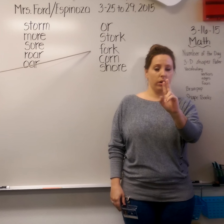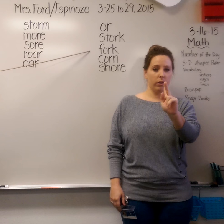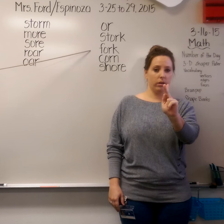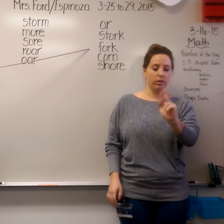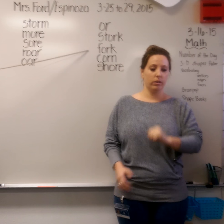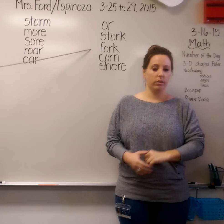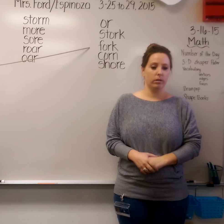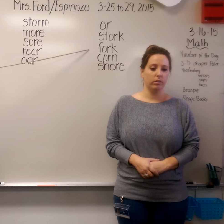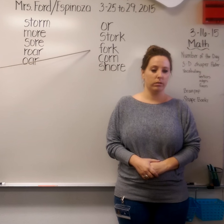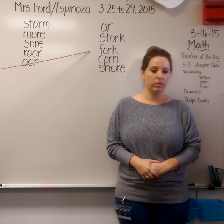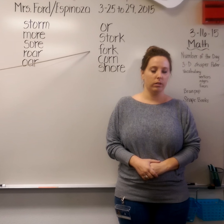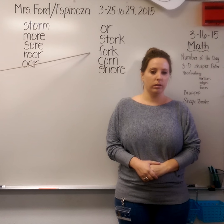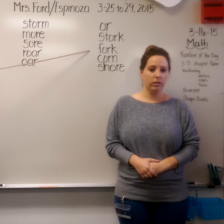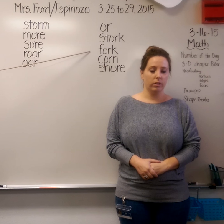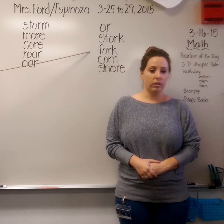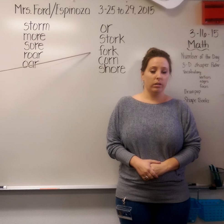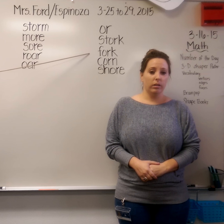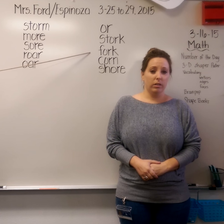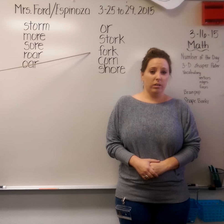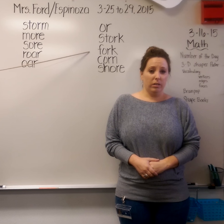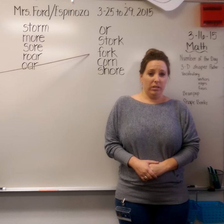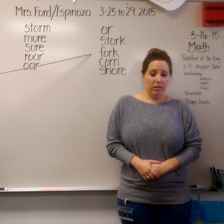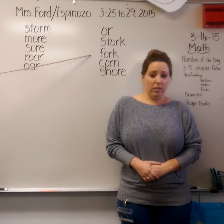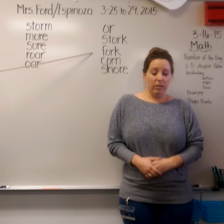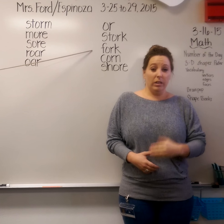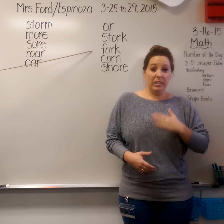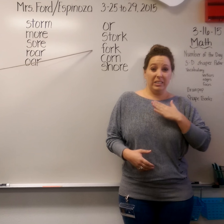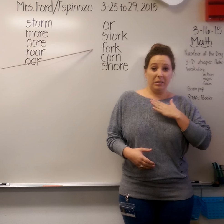I dropped my fork. Can you please bring me a clean one?